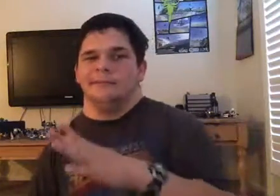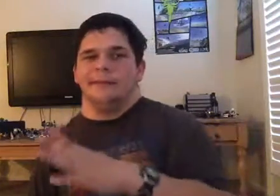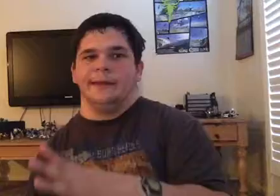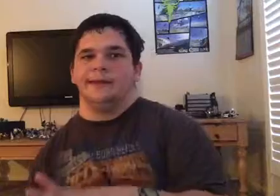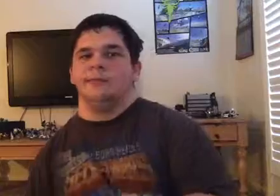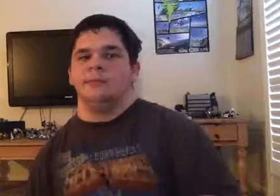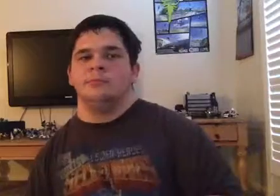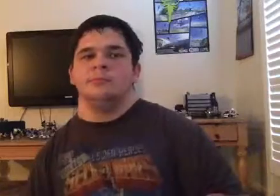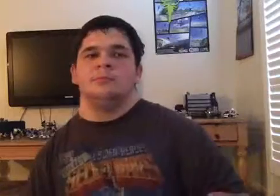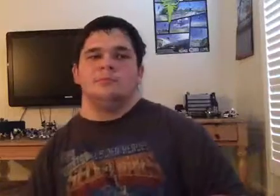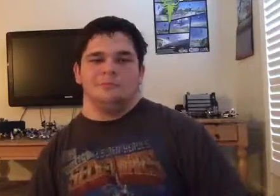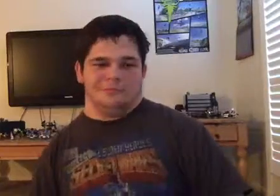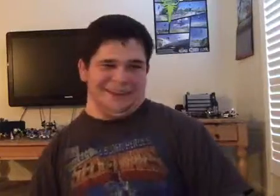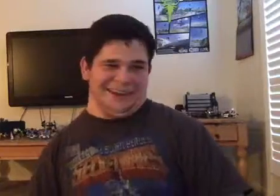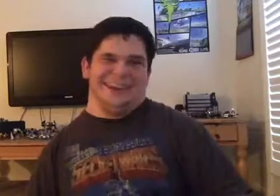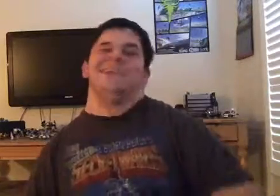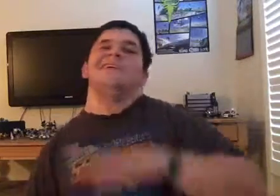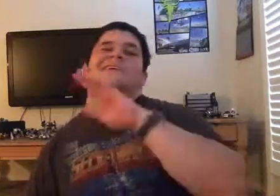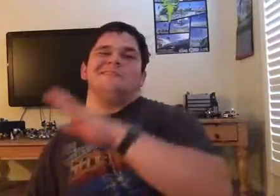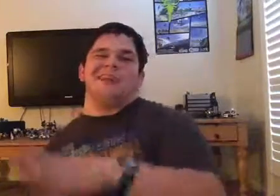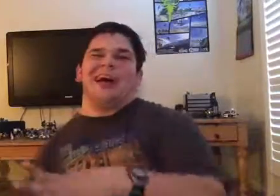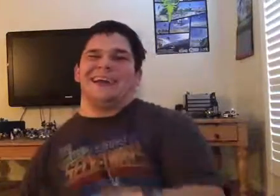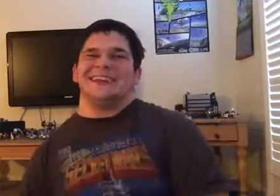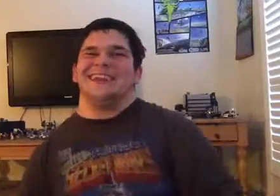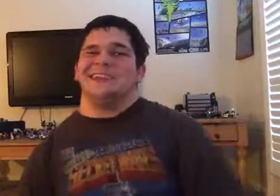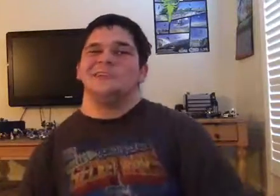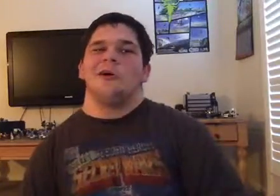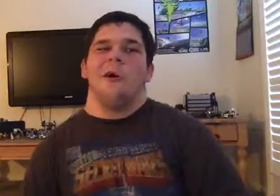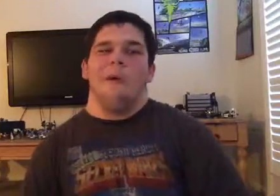Jason Jackson's dog.